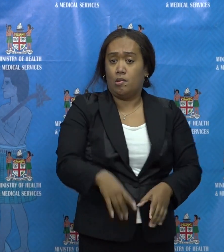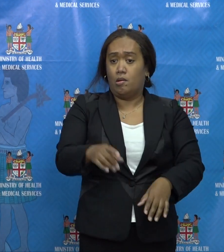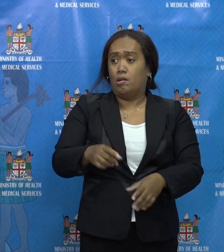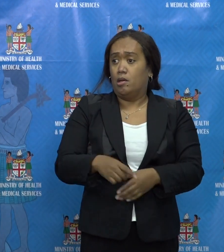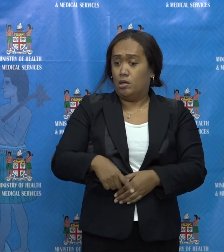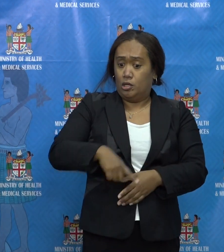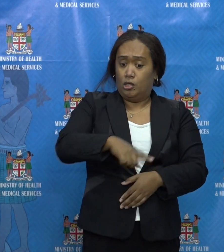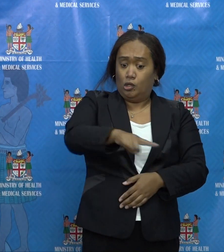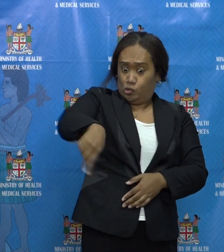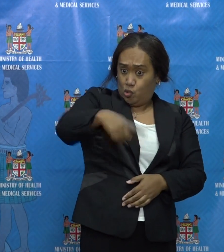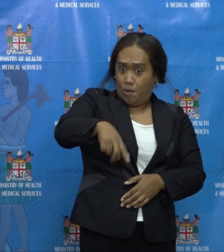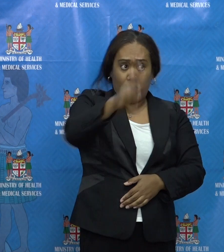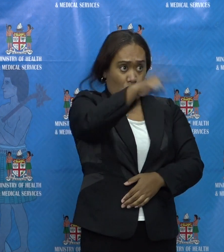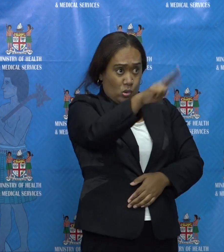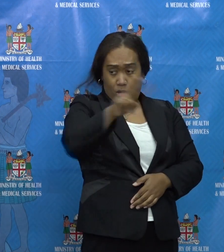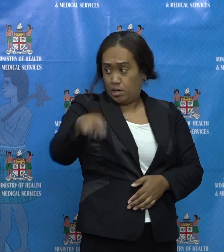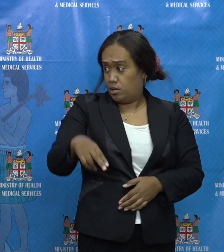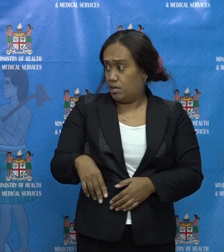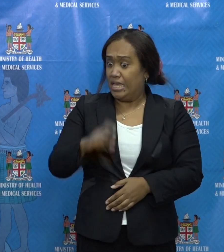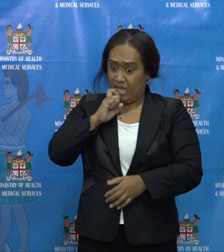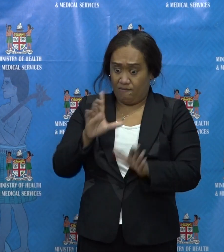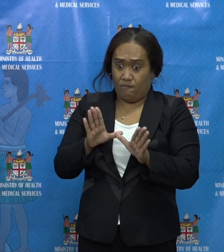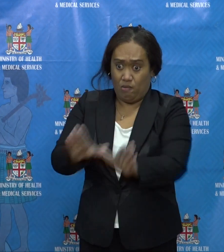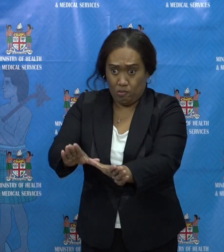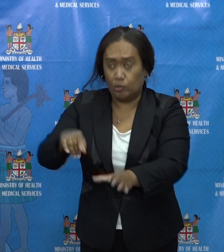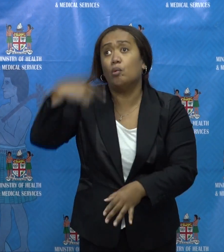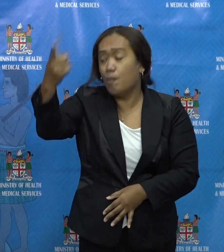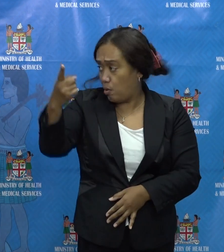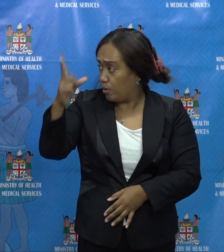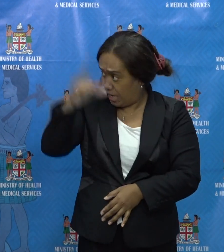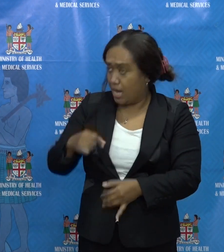lockdown area, even if the lockdown comes to an end tomorrow?